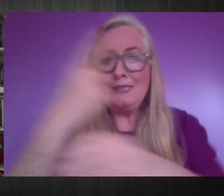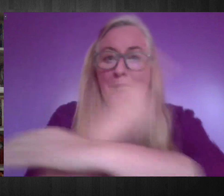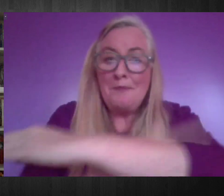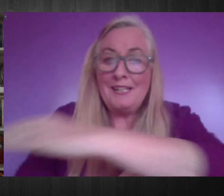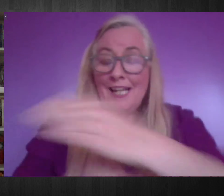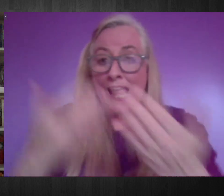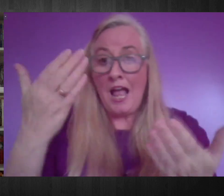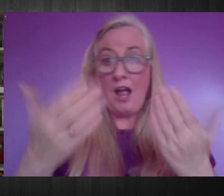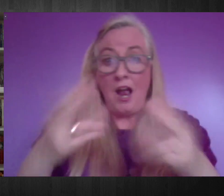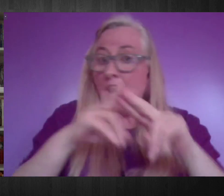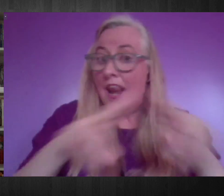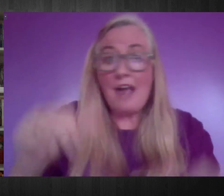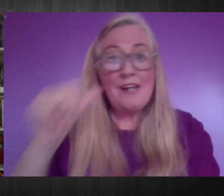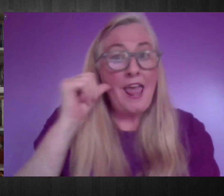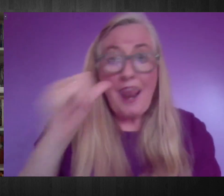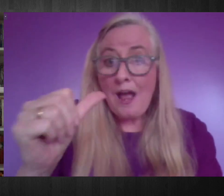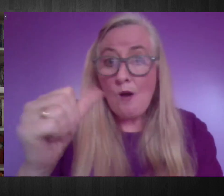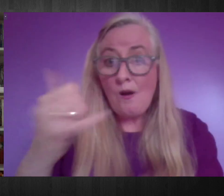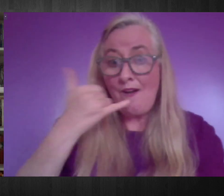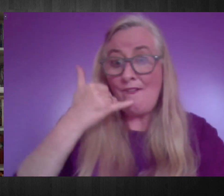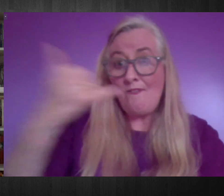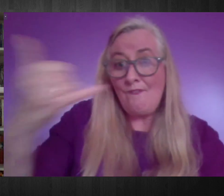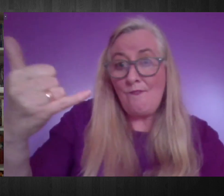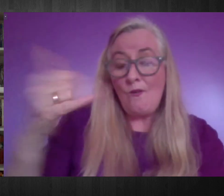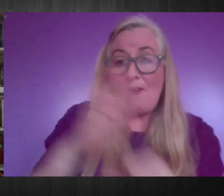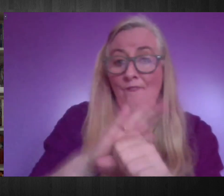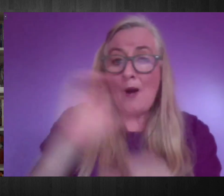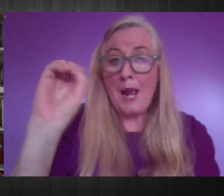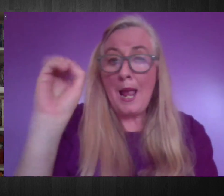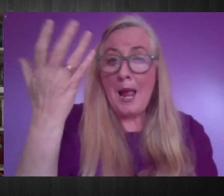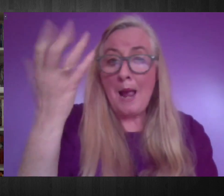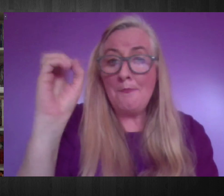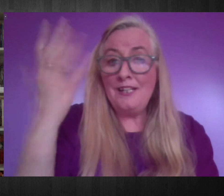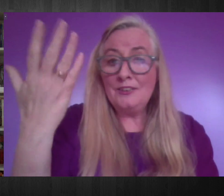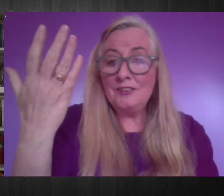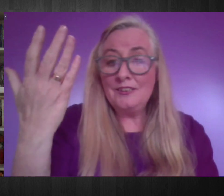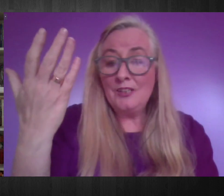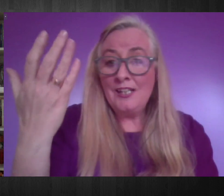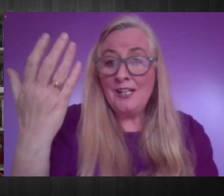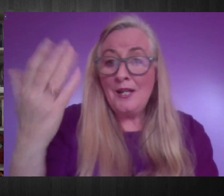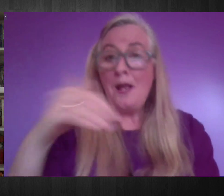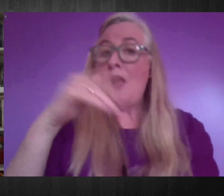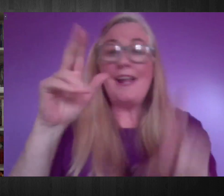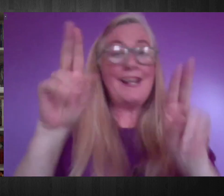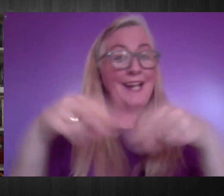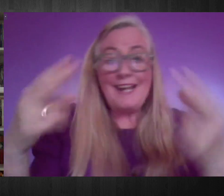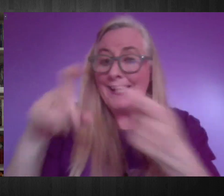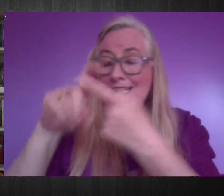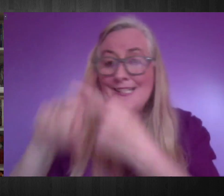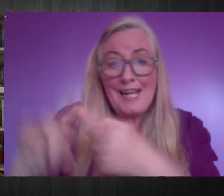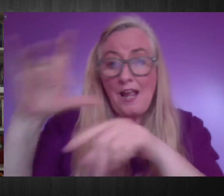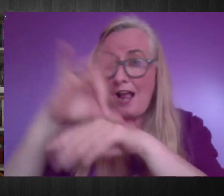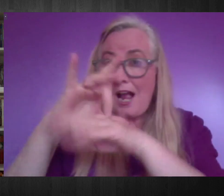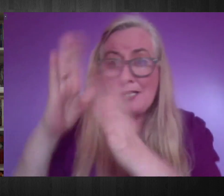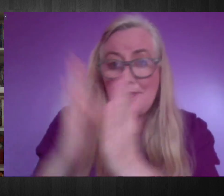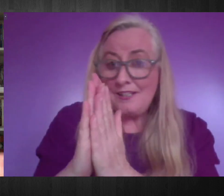to call for an ambulance and that they were told that they were not being able to stay at the hospital because they couldn't have the support that they needed to